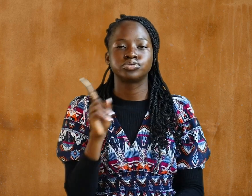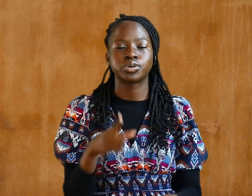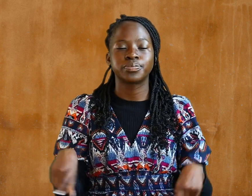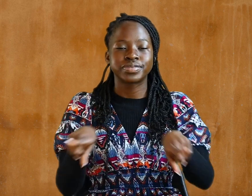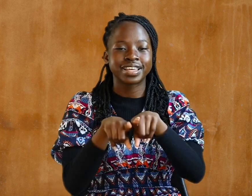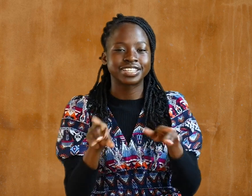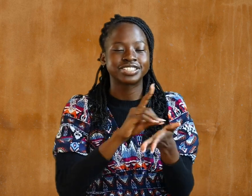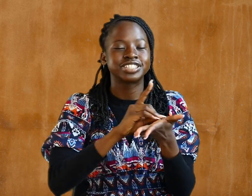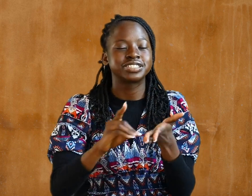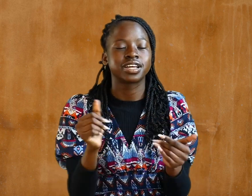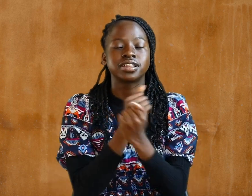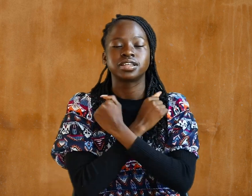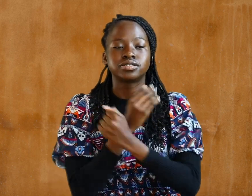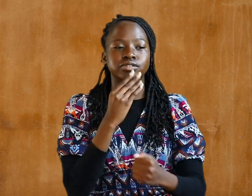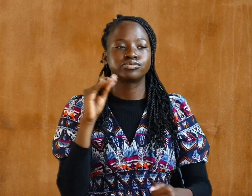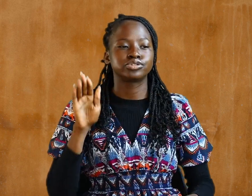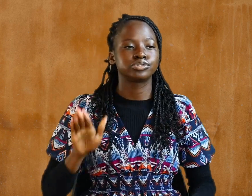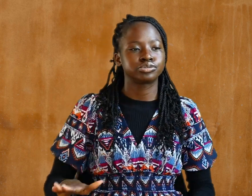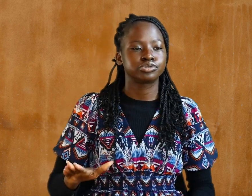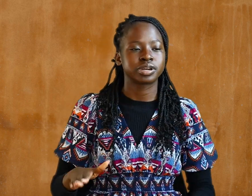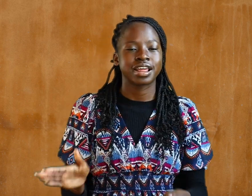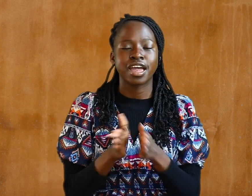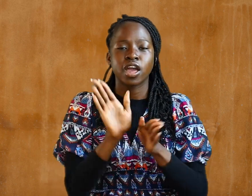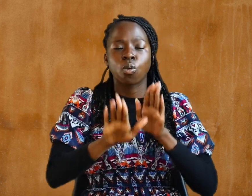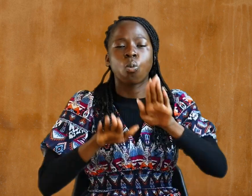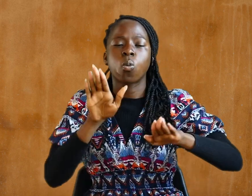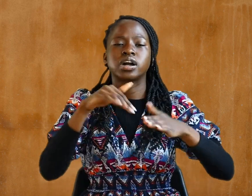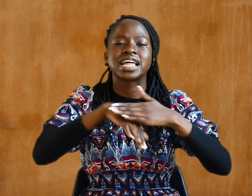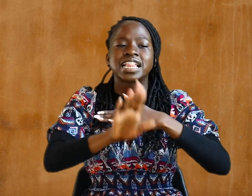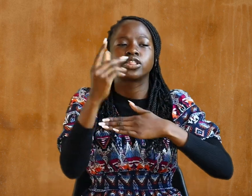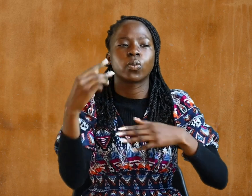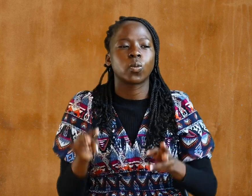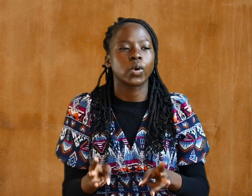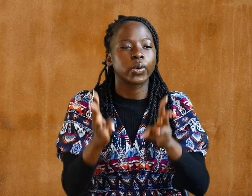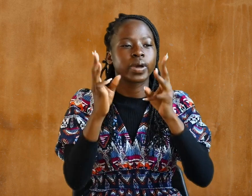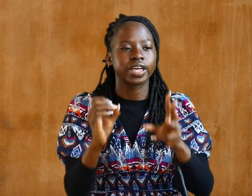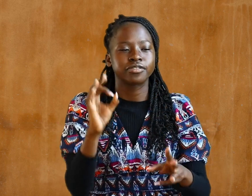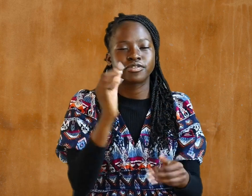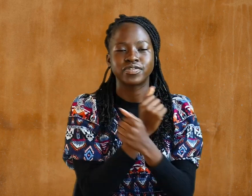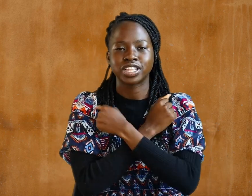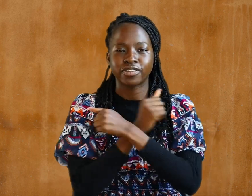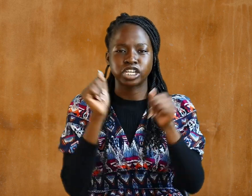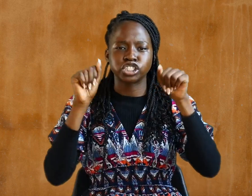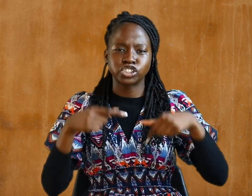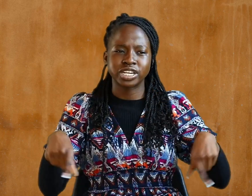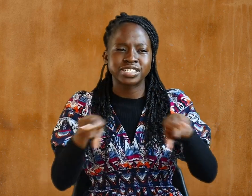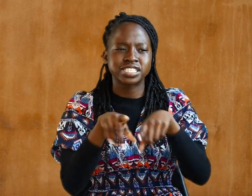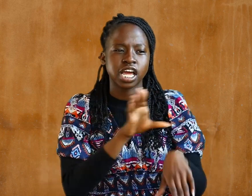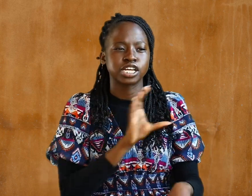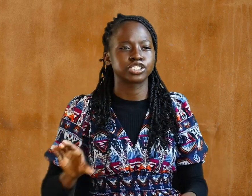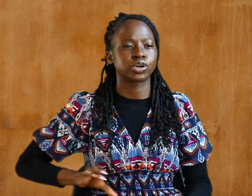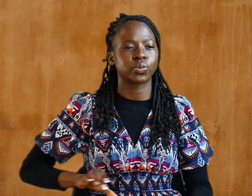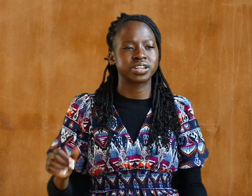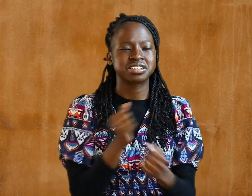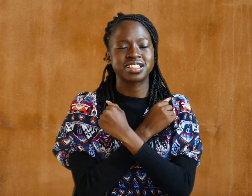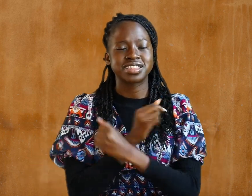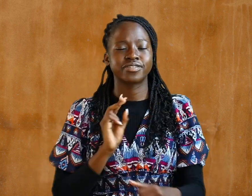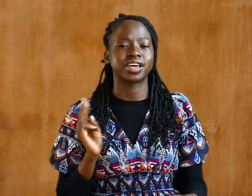as dearly loved children, and walk in the way of love, just as Christ loved